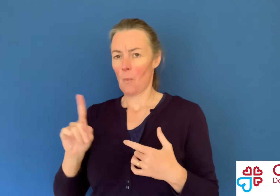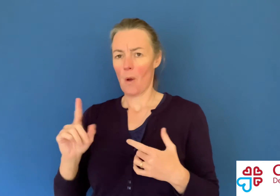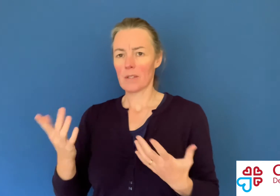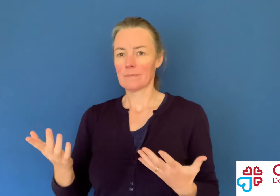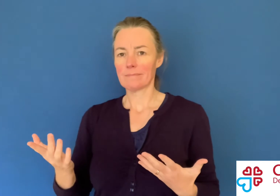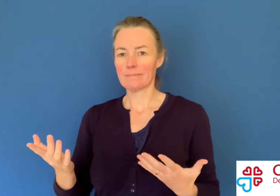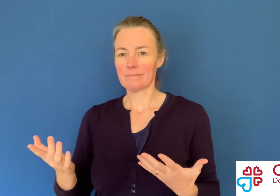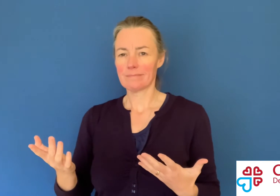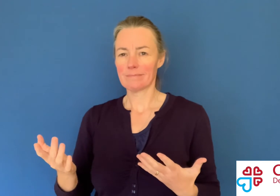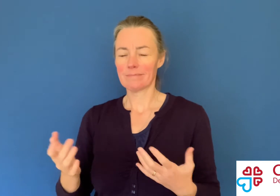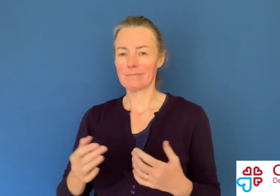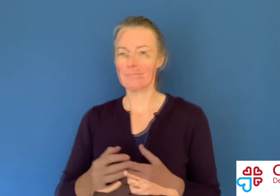What would you feel then?